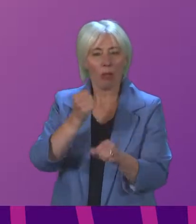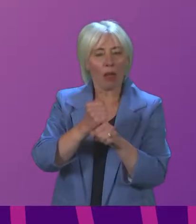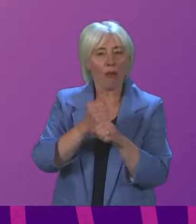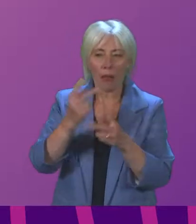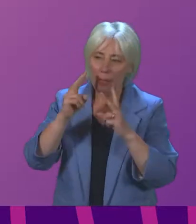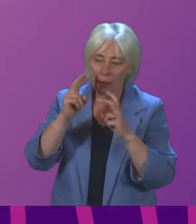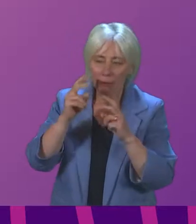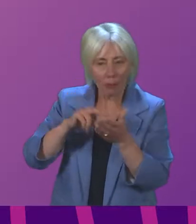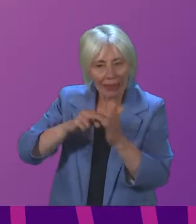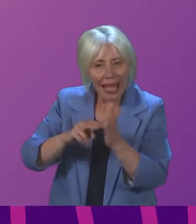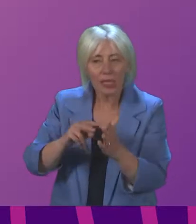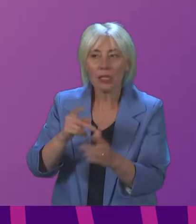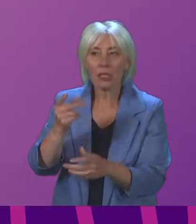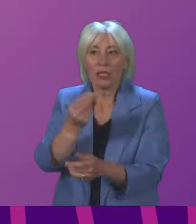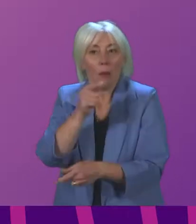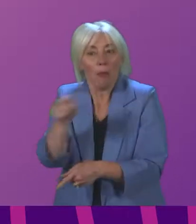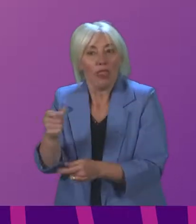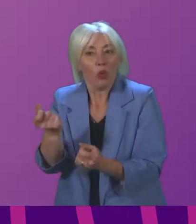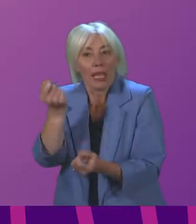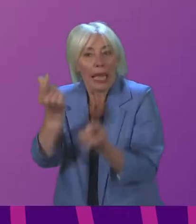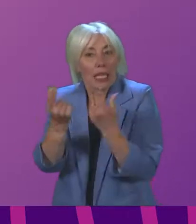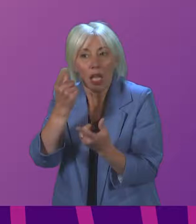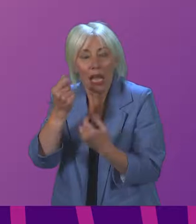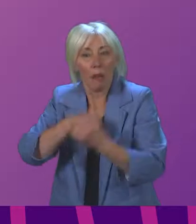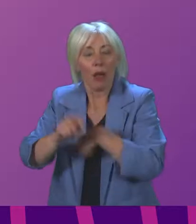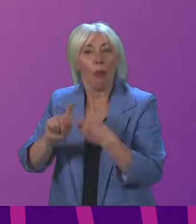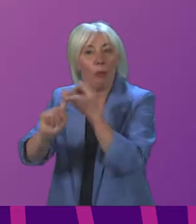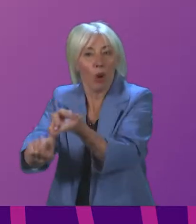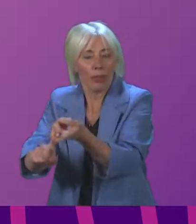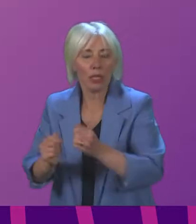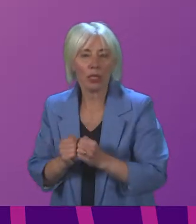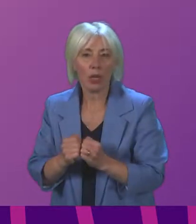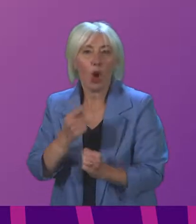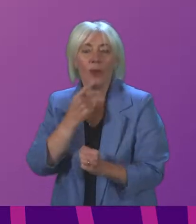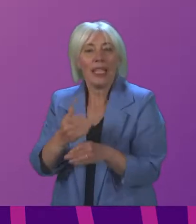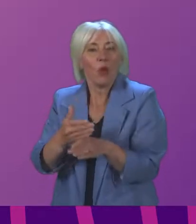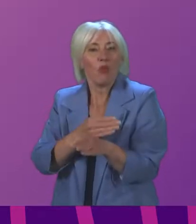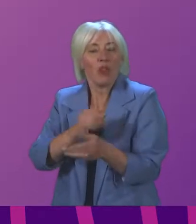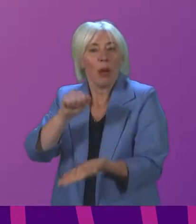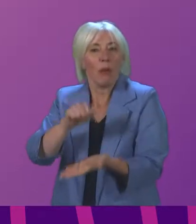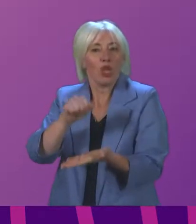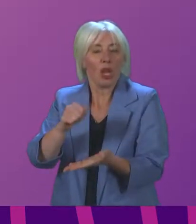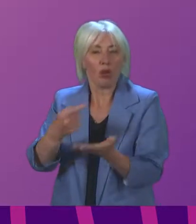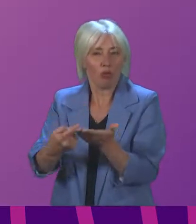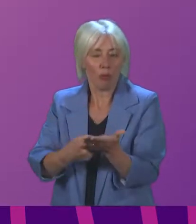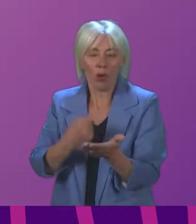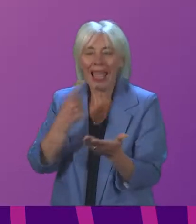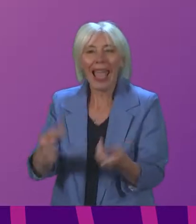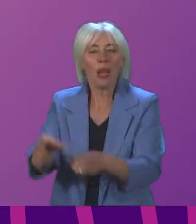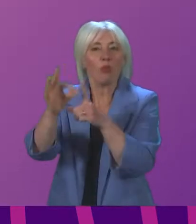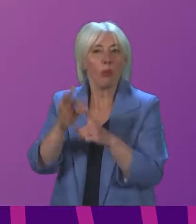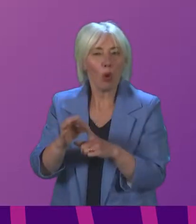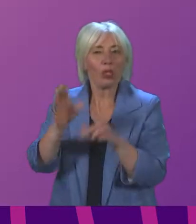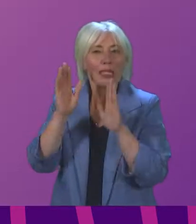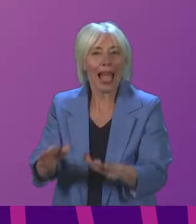make some of these permanent. As we said recently in our pre-budget report, any proposals must enjoy